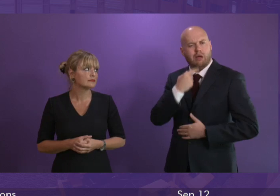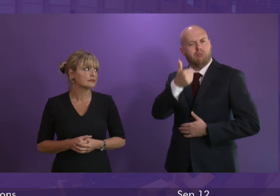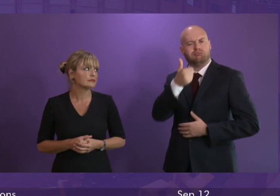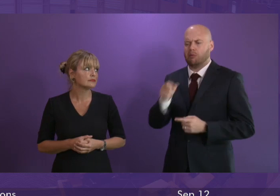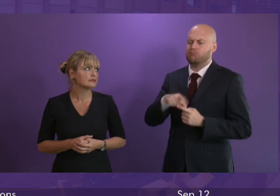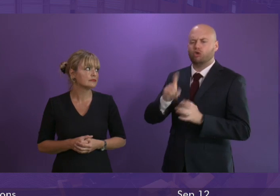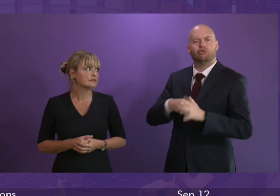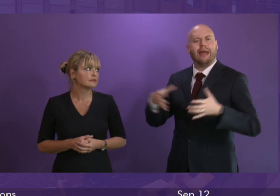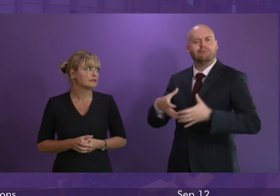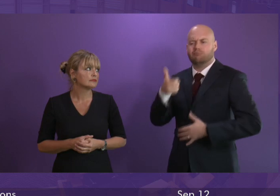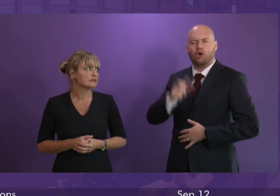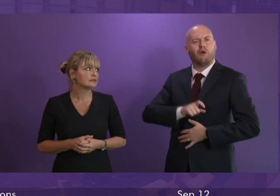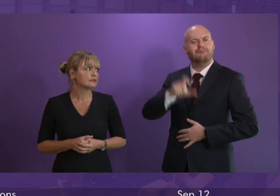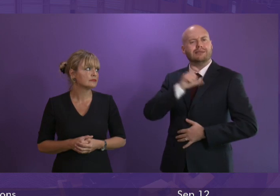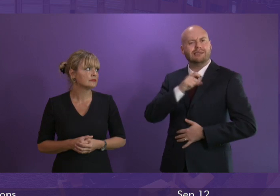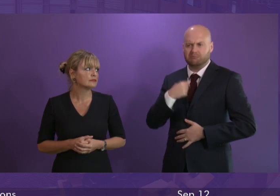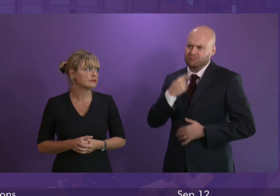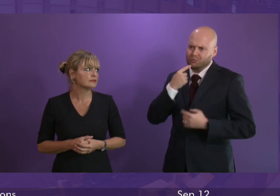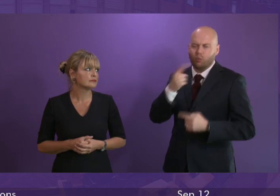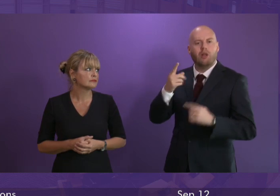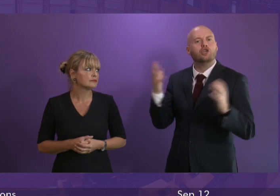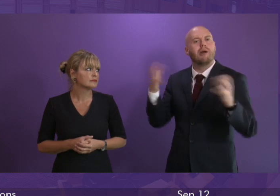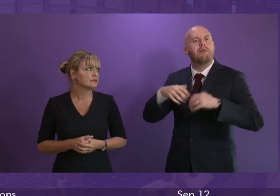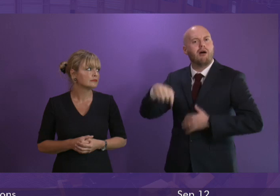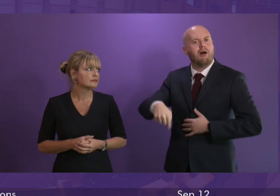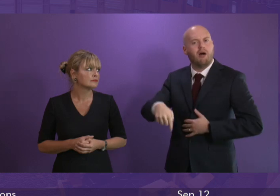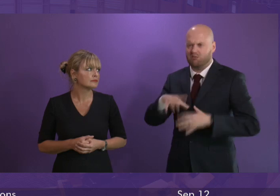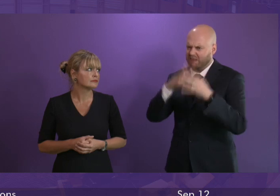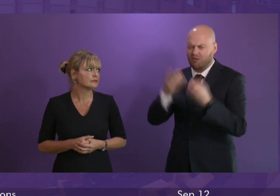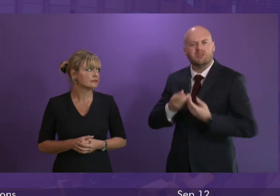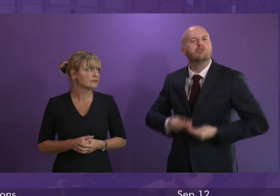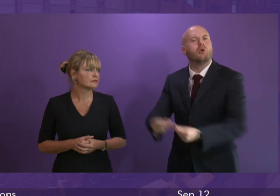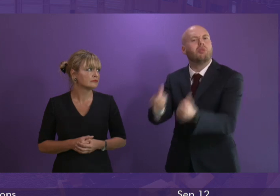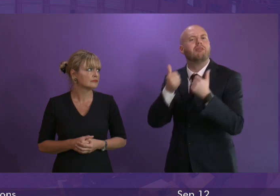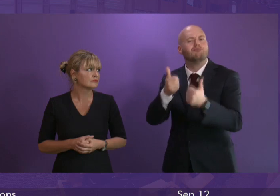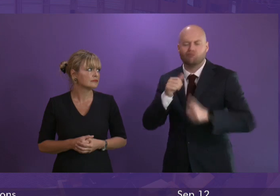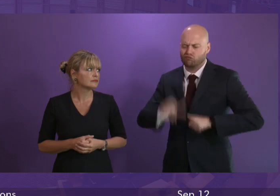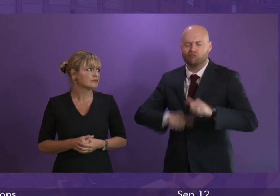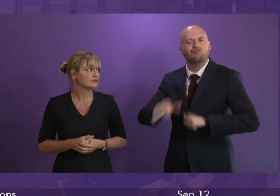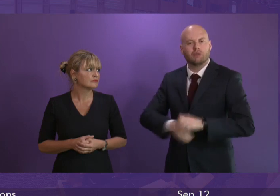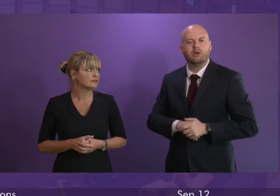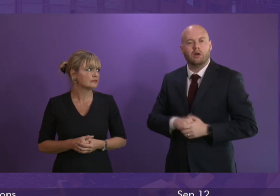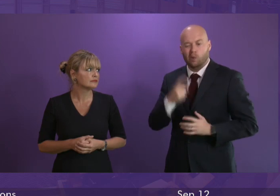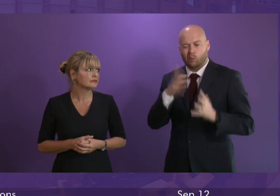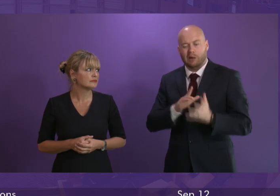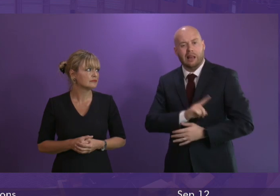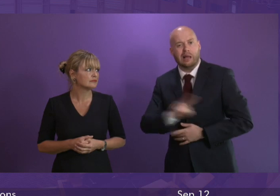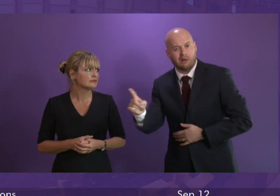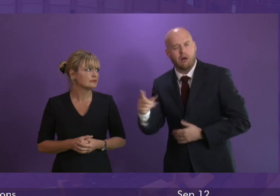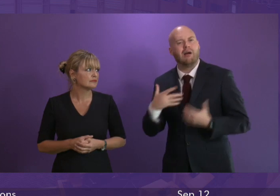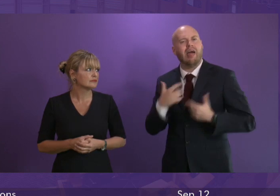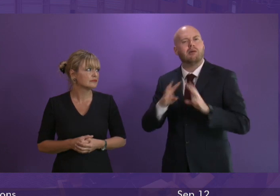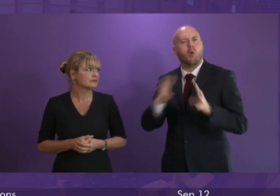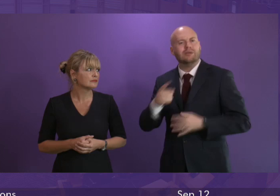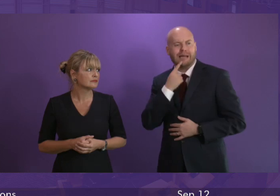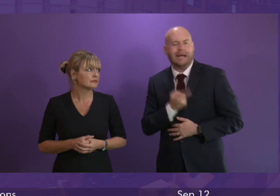MSPs in this chamber that everything was on track. And yet, just a week later, the Health Board told her that those assurances were unfounded. I mean, what